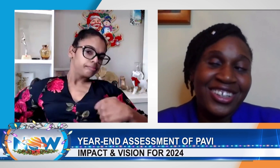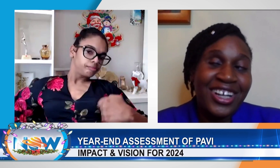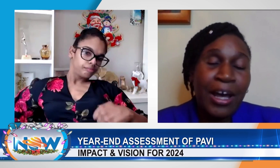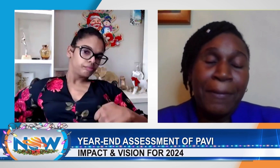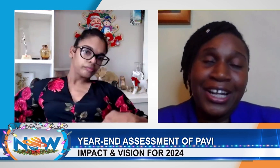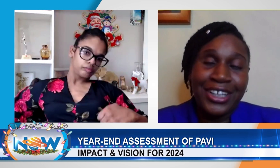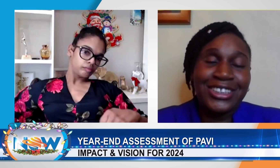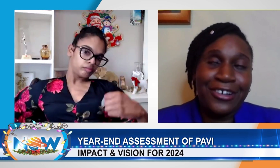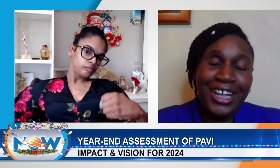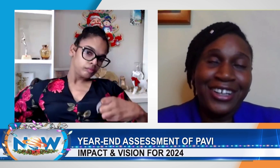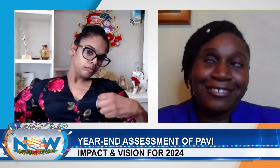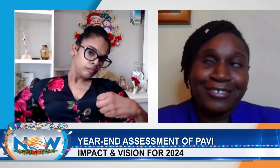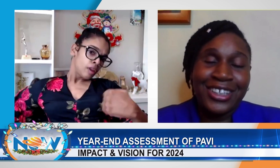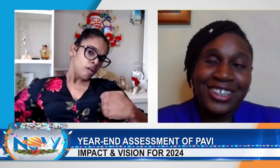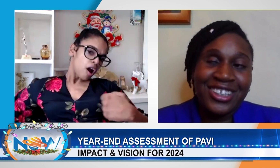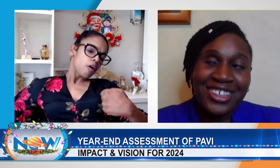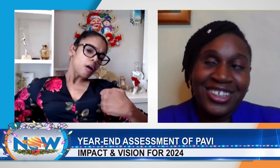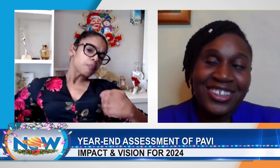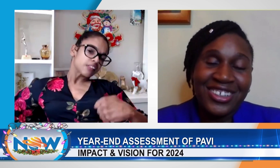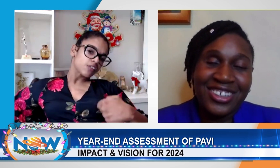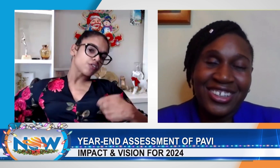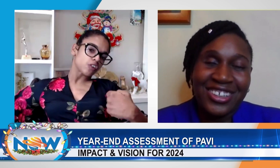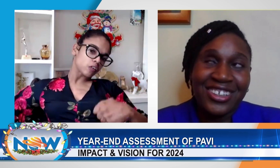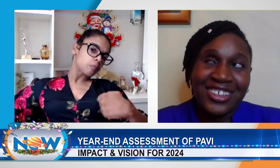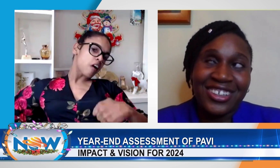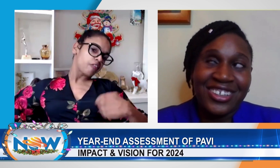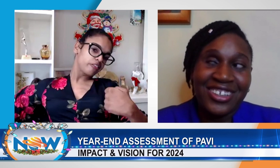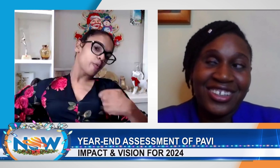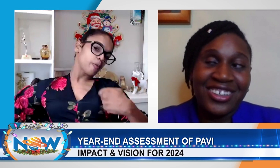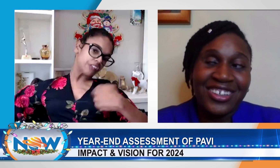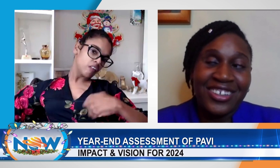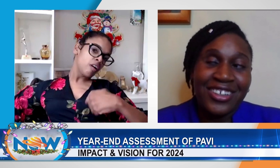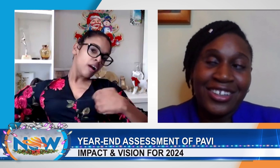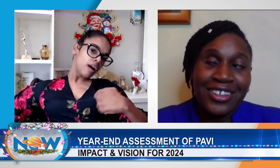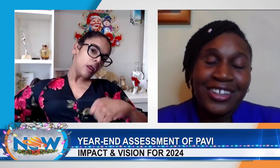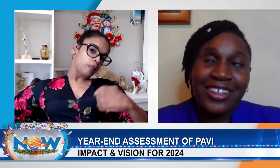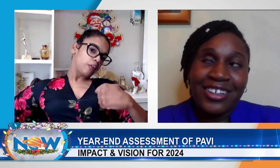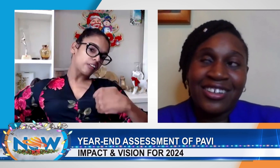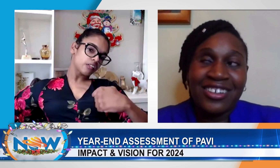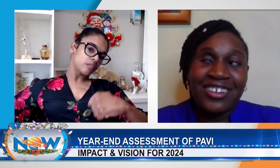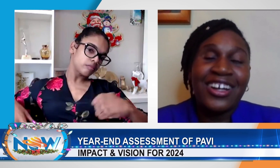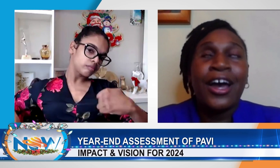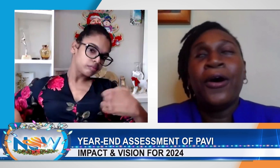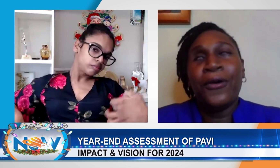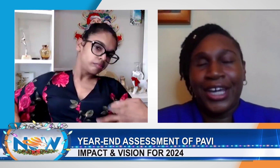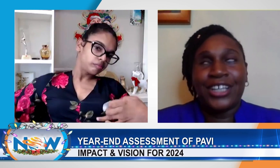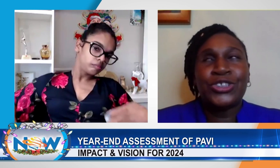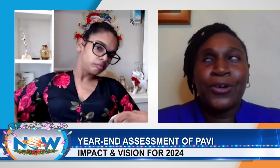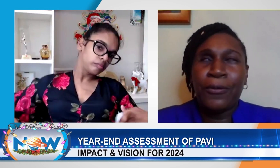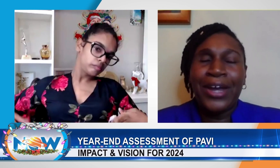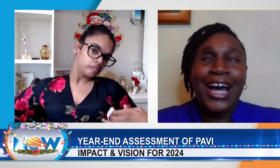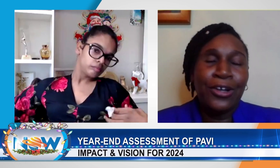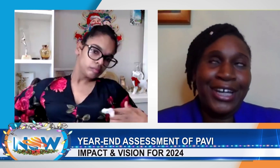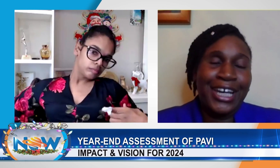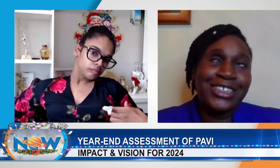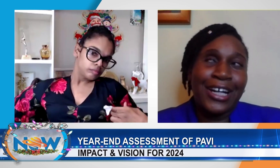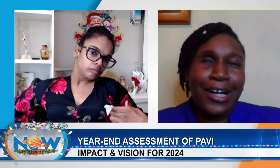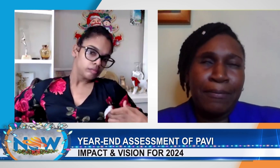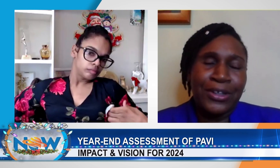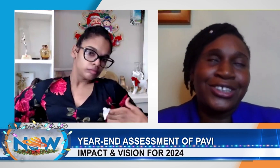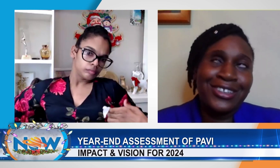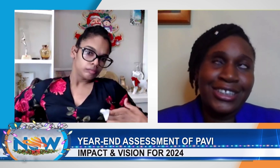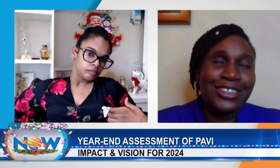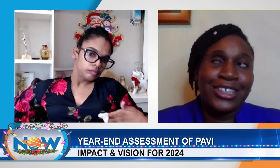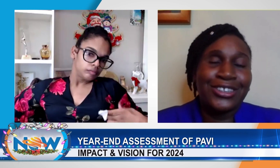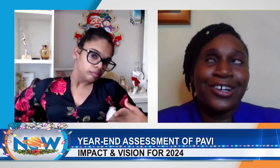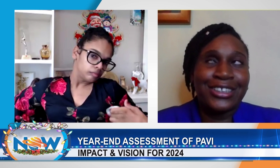if they want to collaborate? Okay. So, we are located